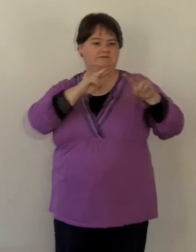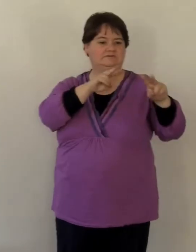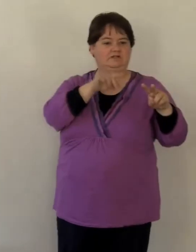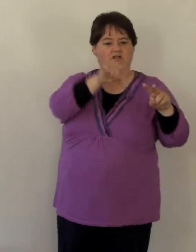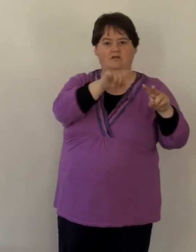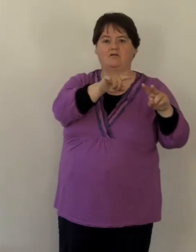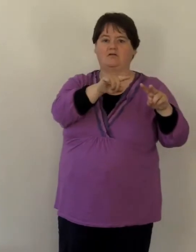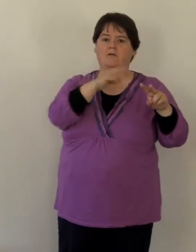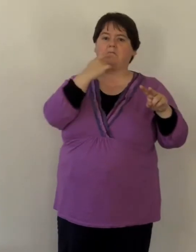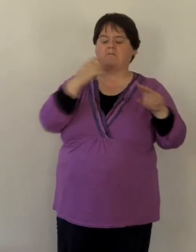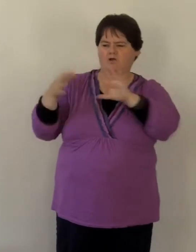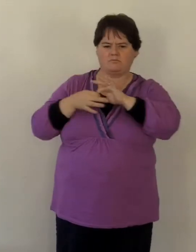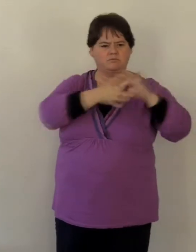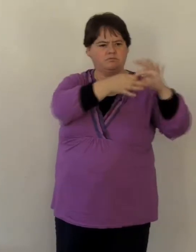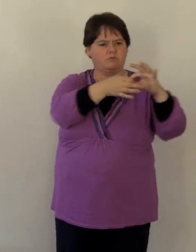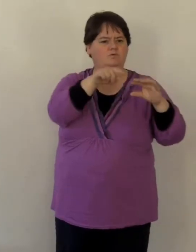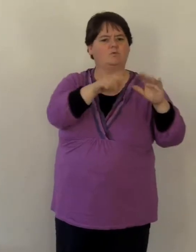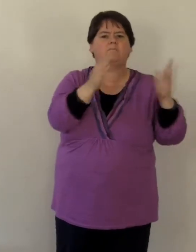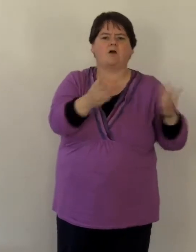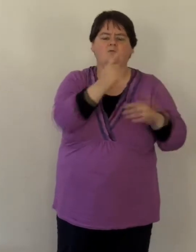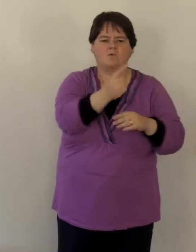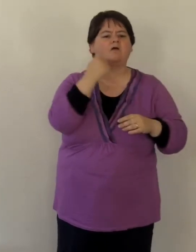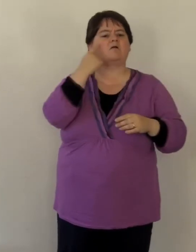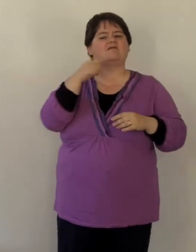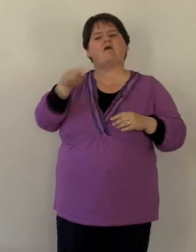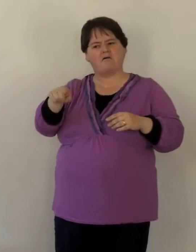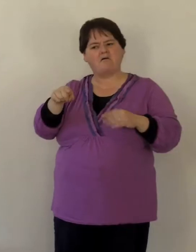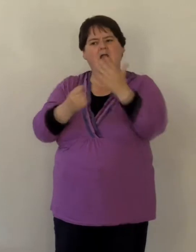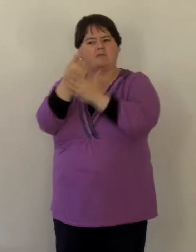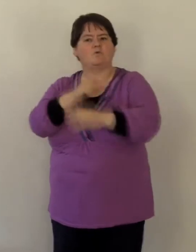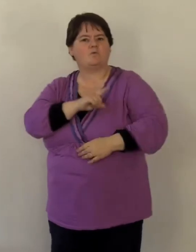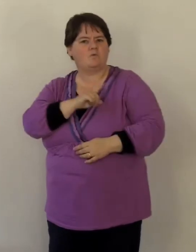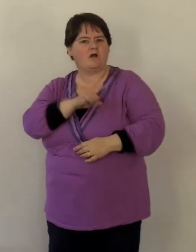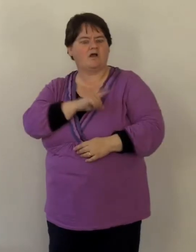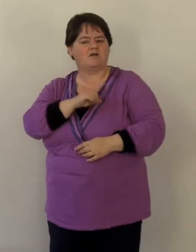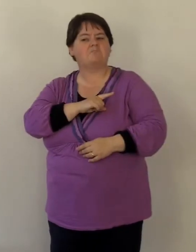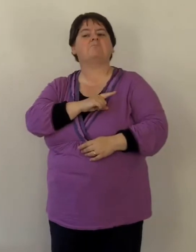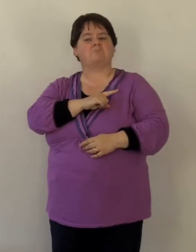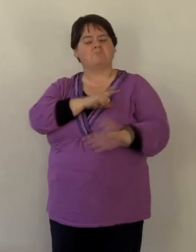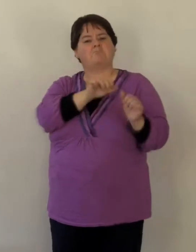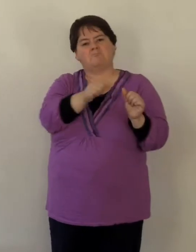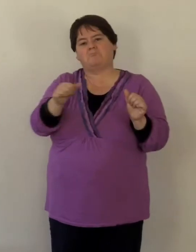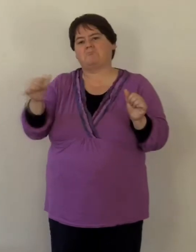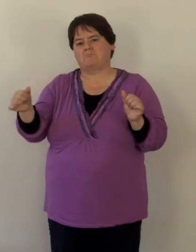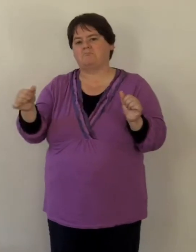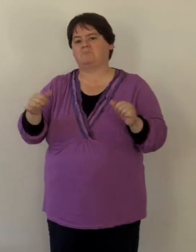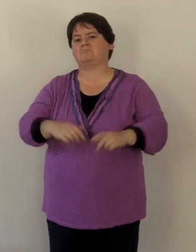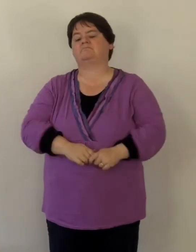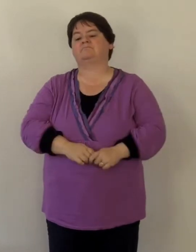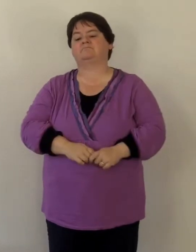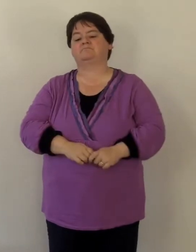off at the end of Act 1, and you get a chance to see again, perhaps, why some of what happened, happened.